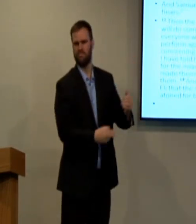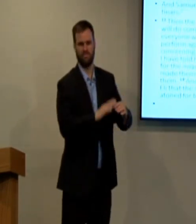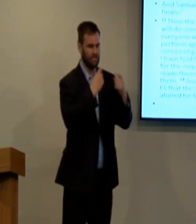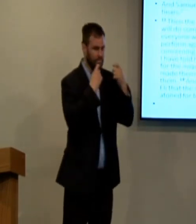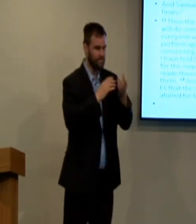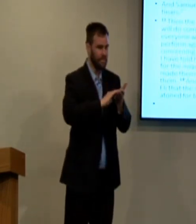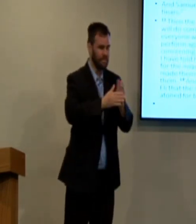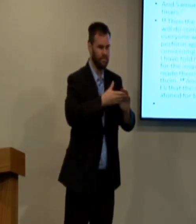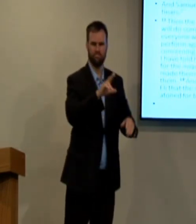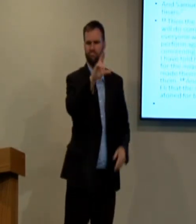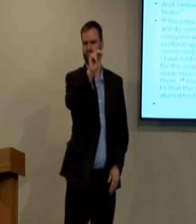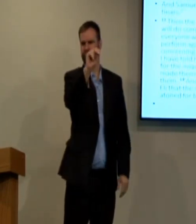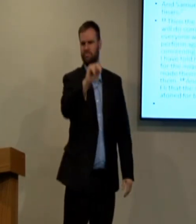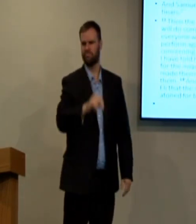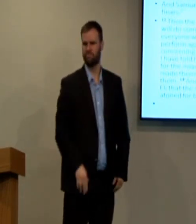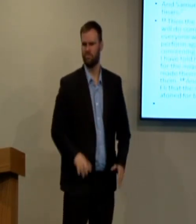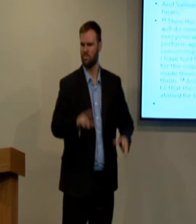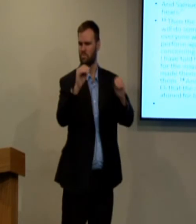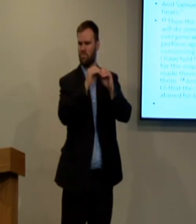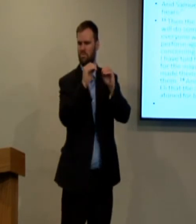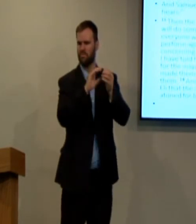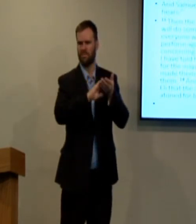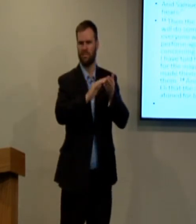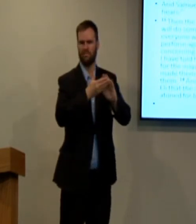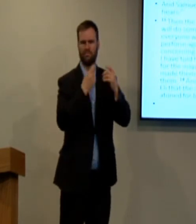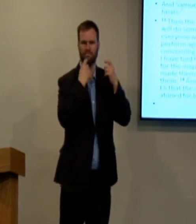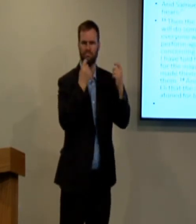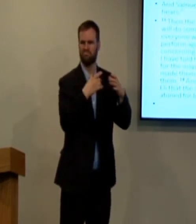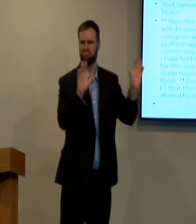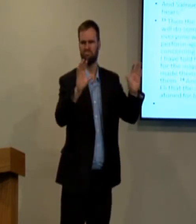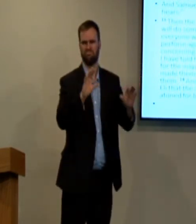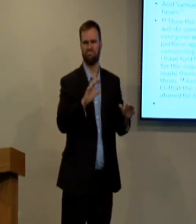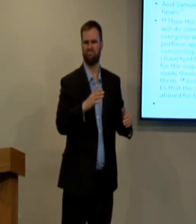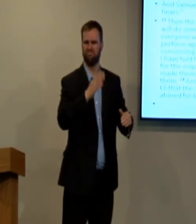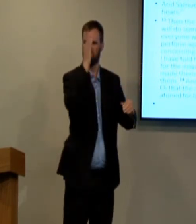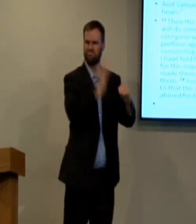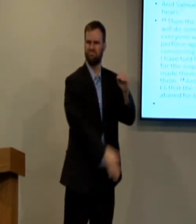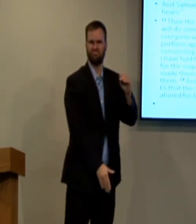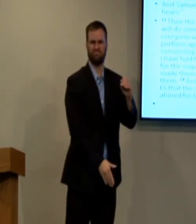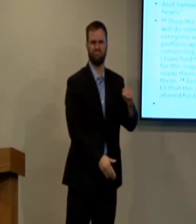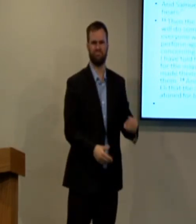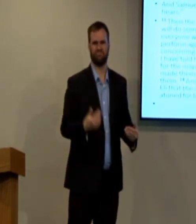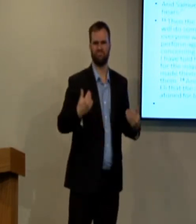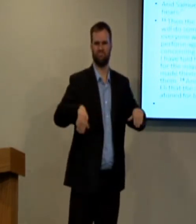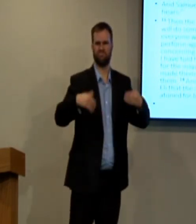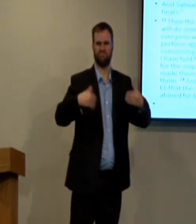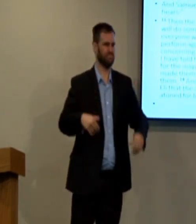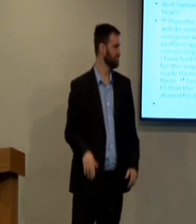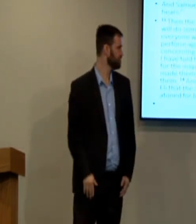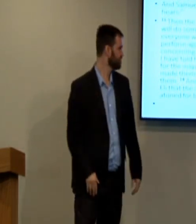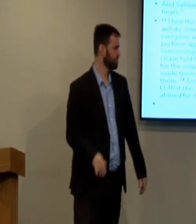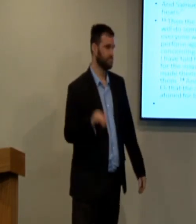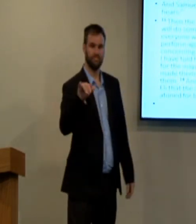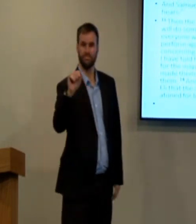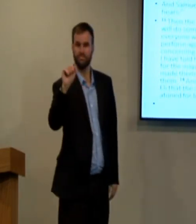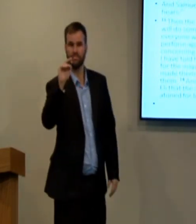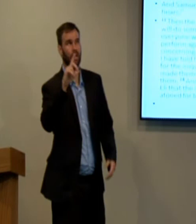Eli and his sons both were not forgiven by the Lord. There was no more remission of sins for them. They were cut off.